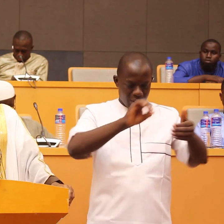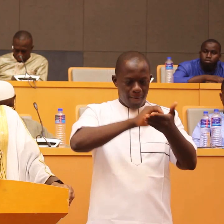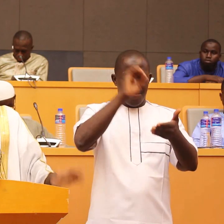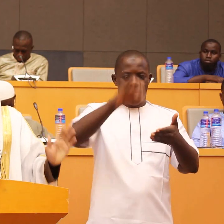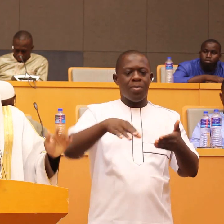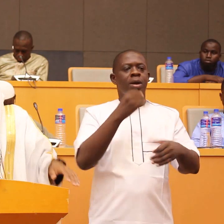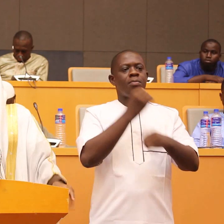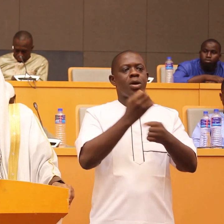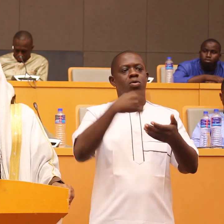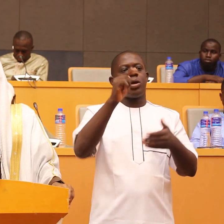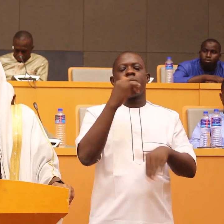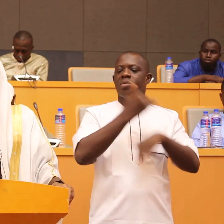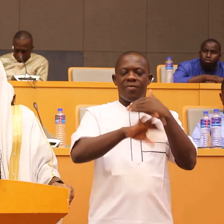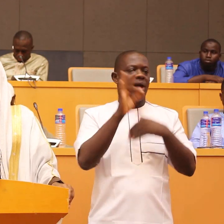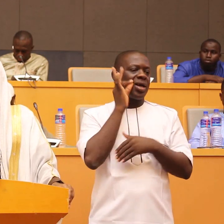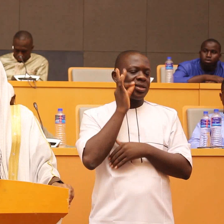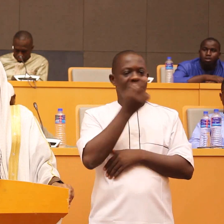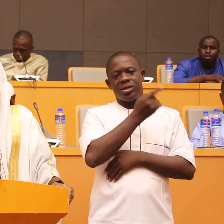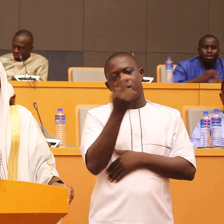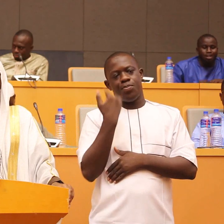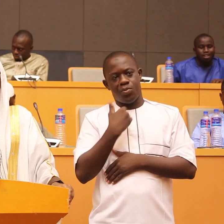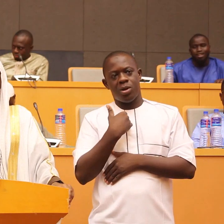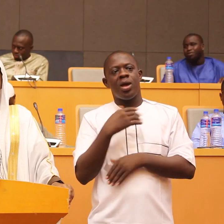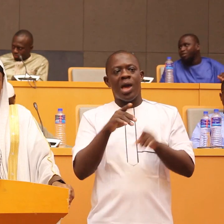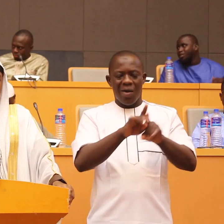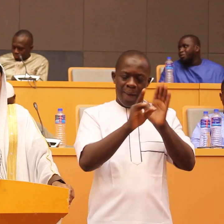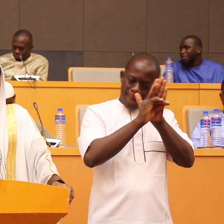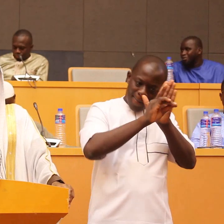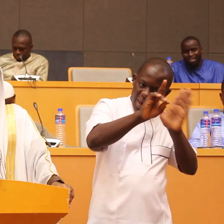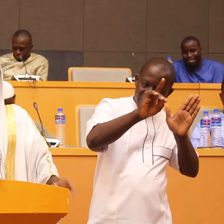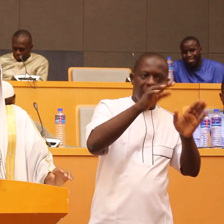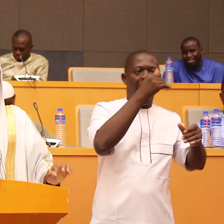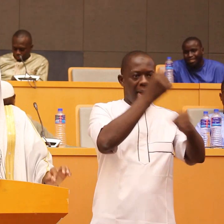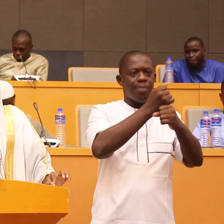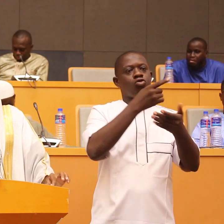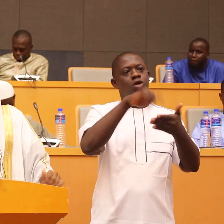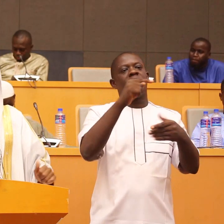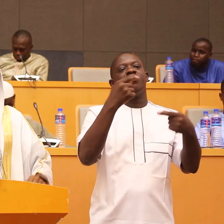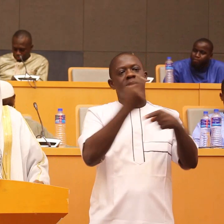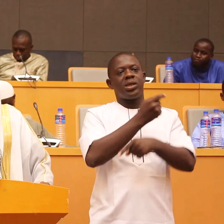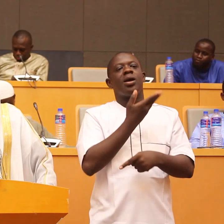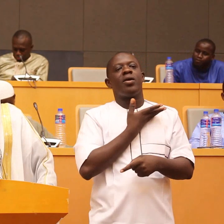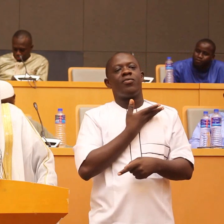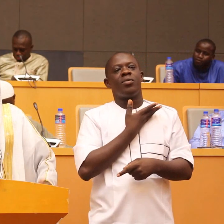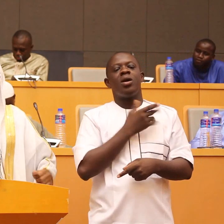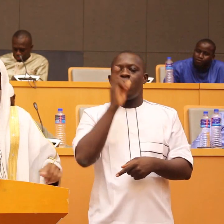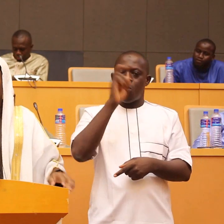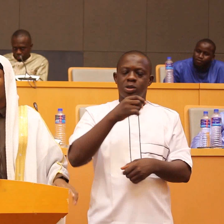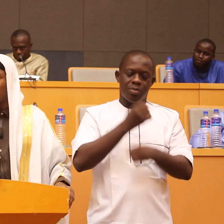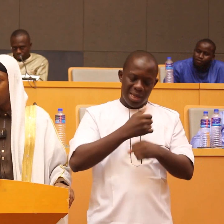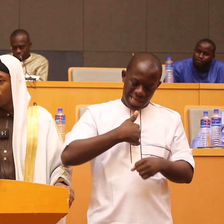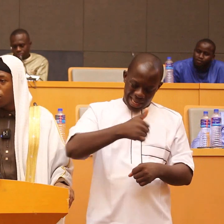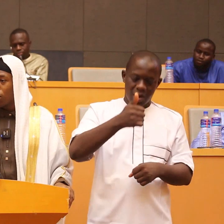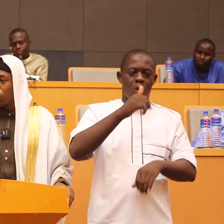i never reply to them may allah grant us the understanding we have to be kind to the non muslims let's